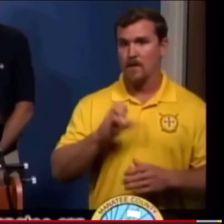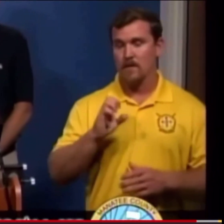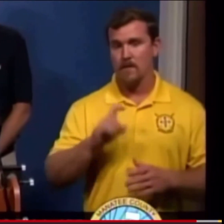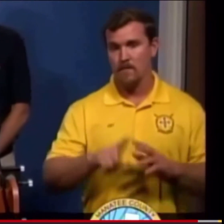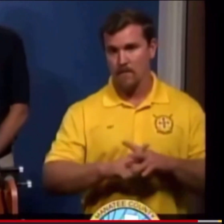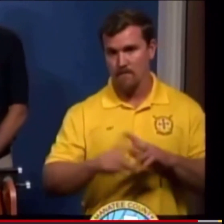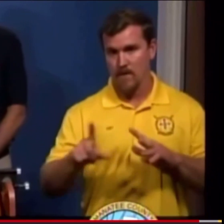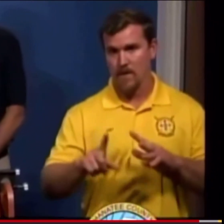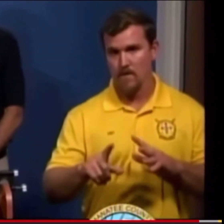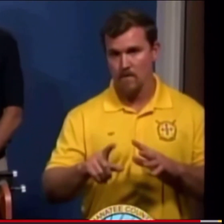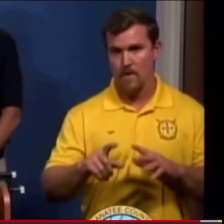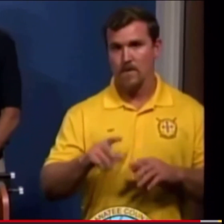lessons.